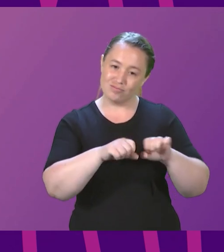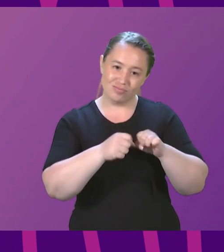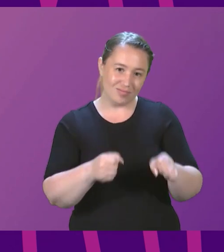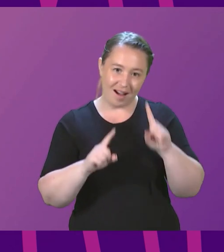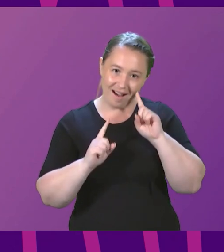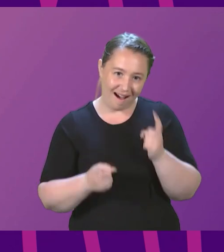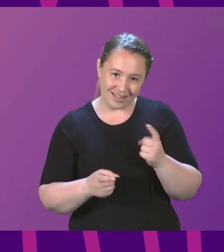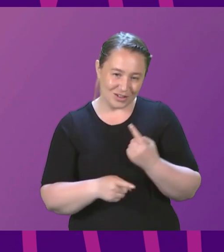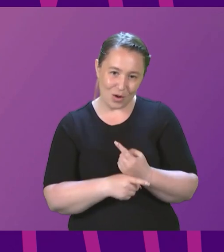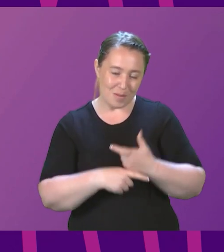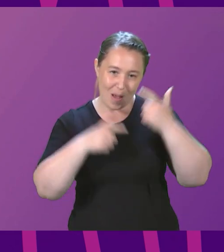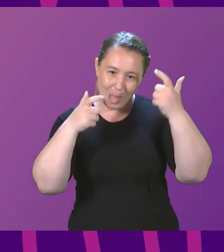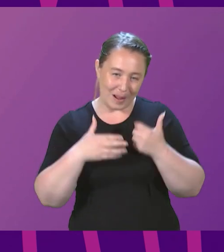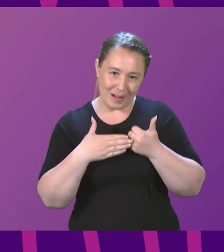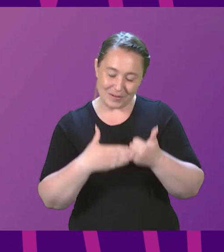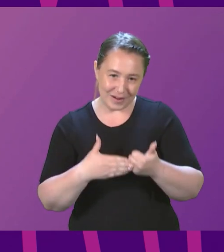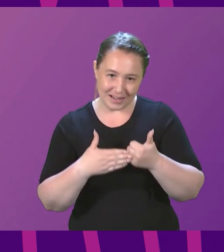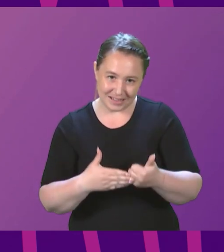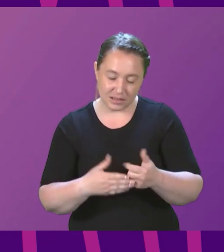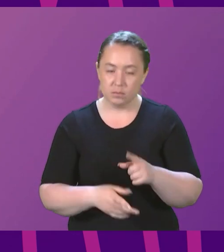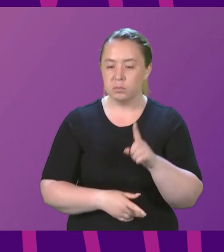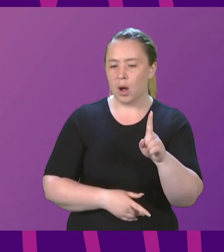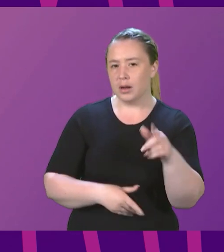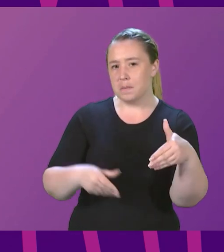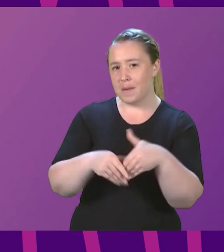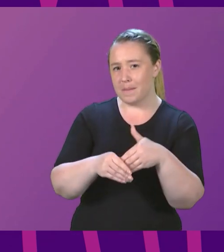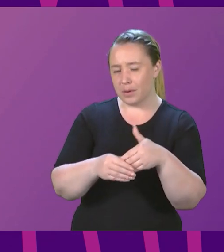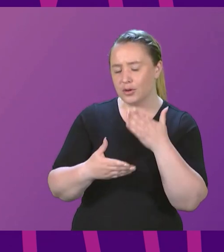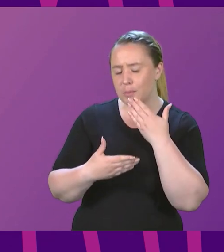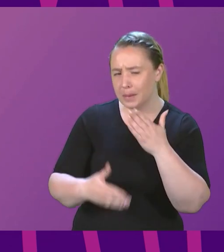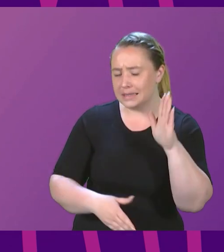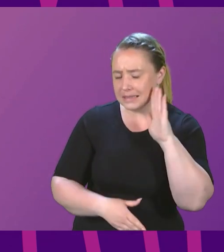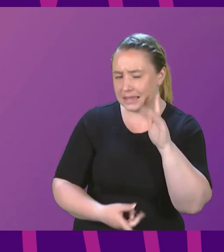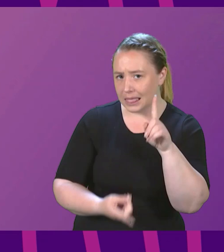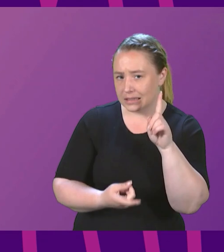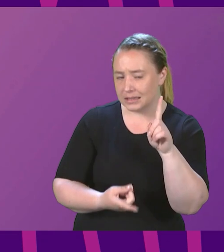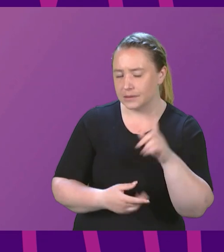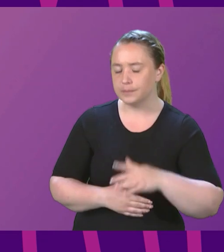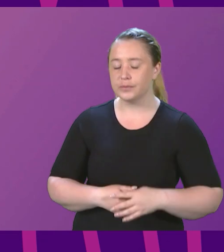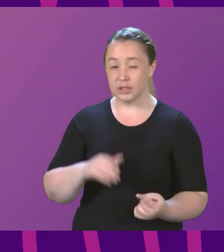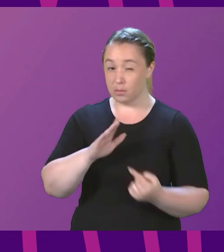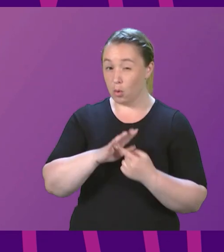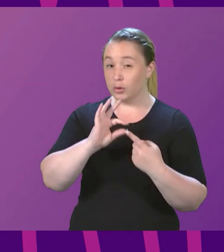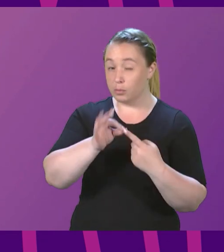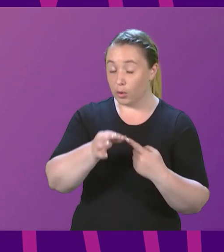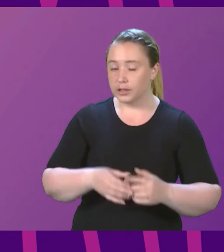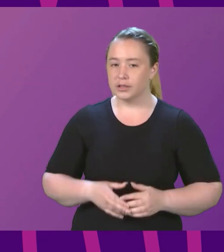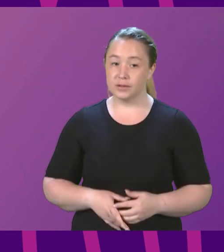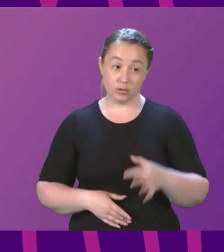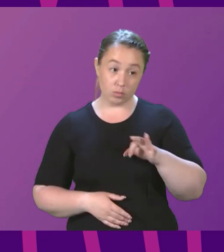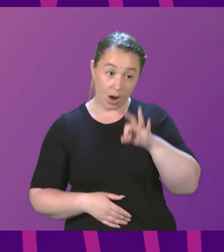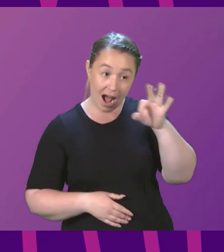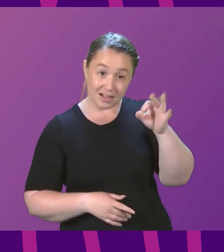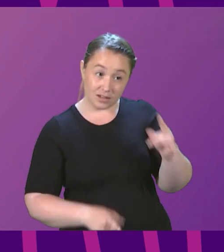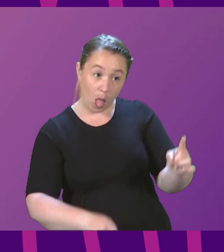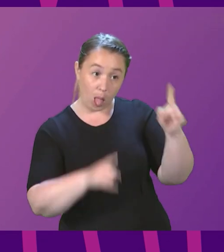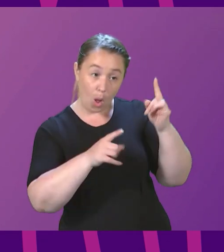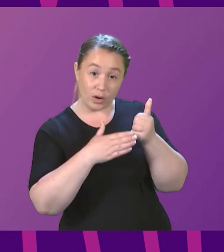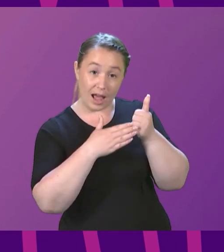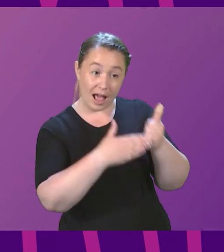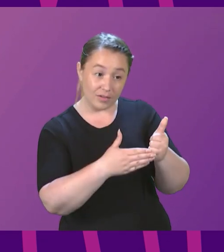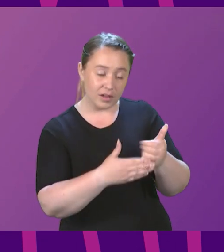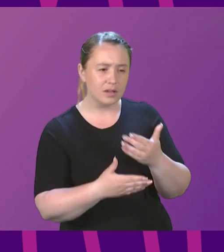I think members should listen to this point because this point is really important. I asked the Lord Advocate to consider